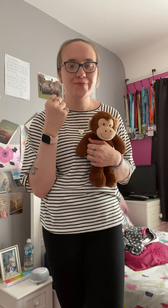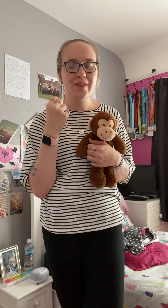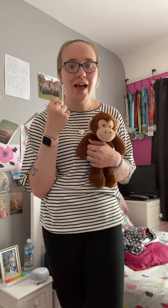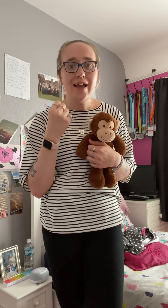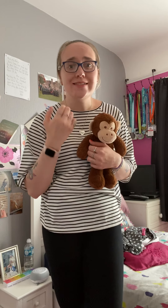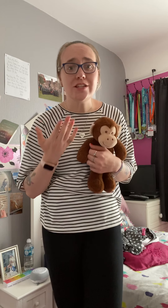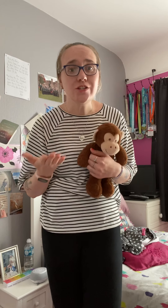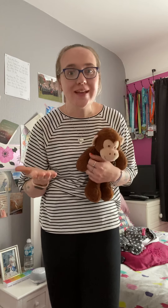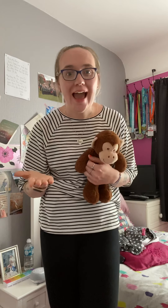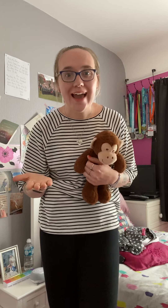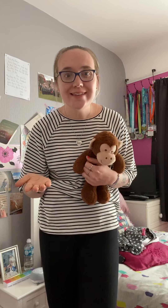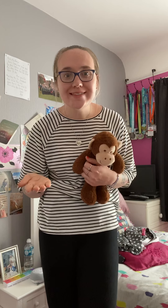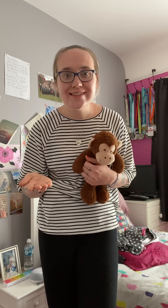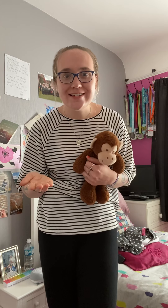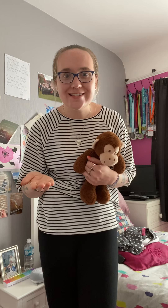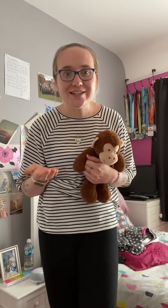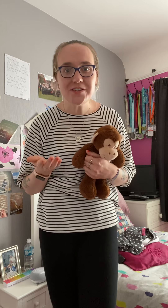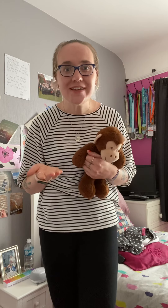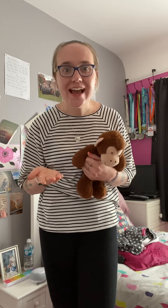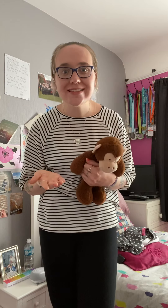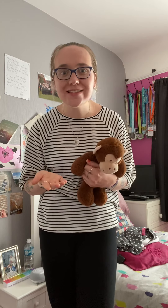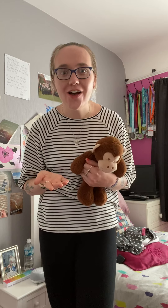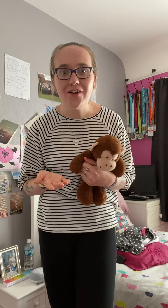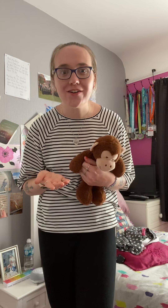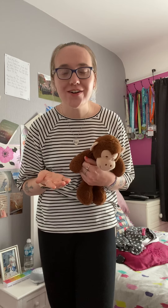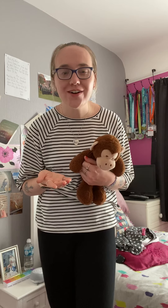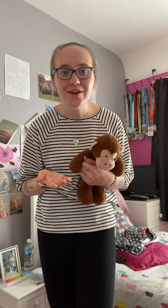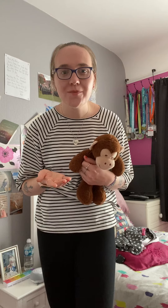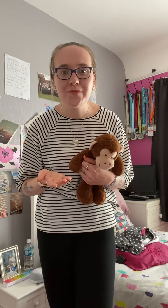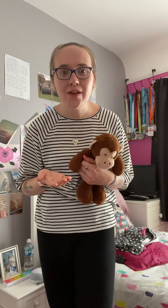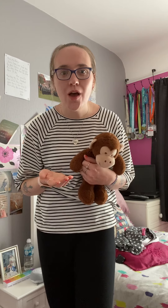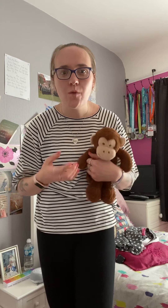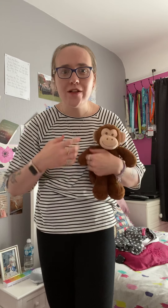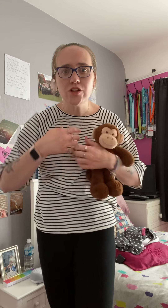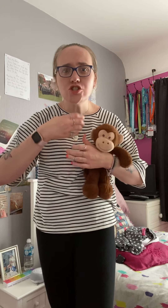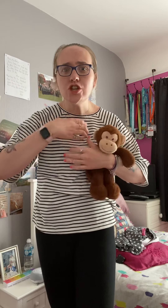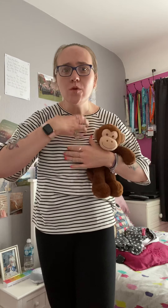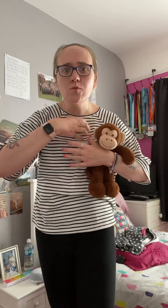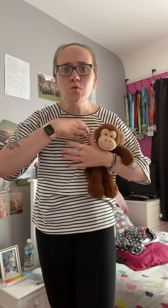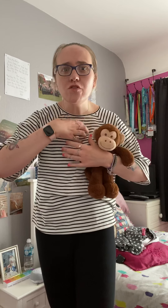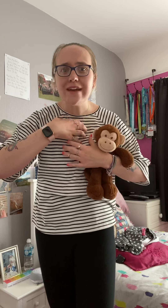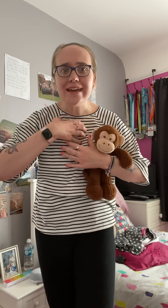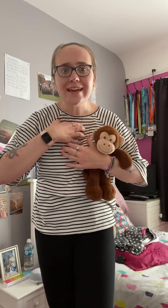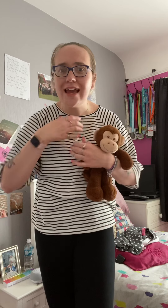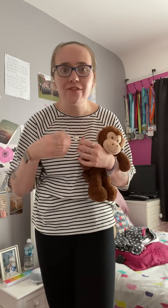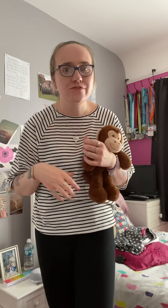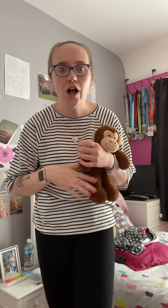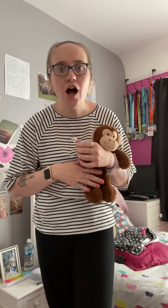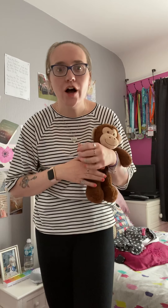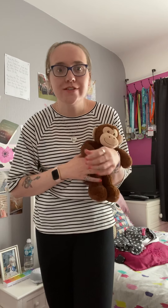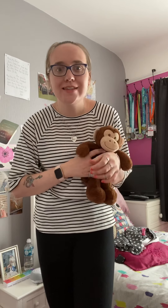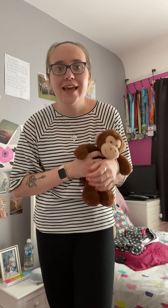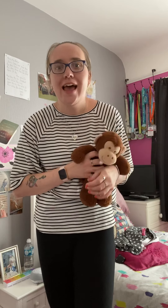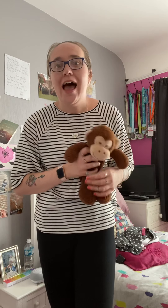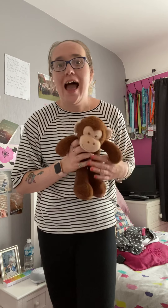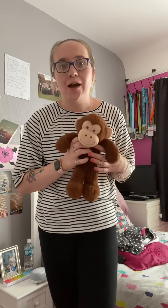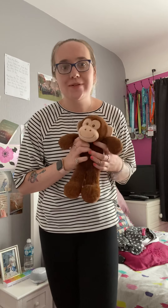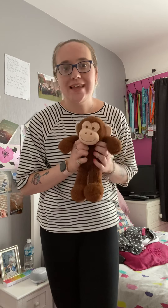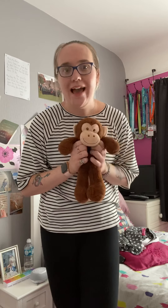Did you guess? Did you guess the song? Well don't worry if not I will tell